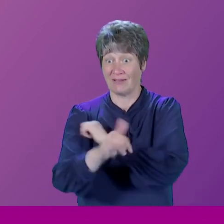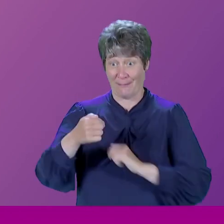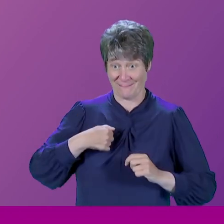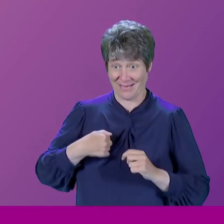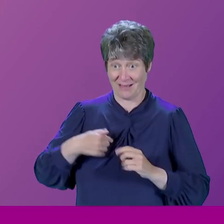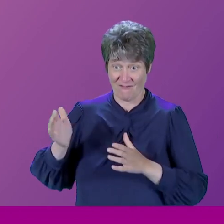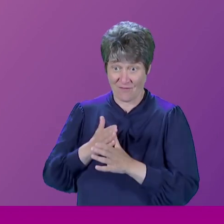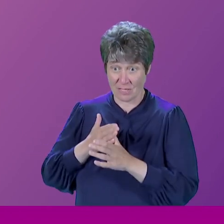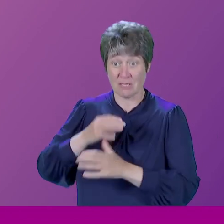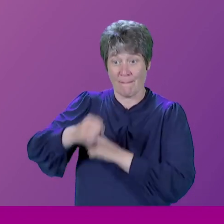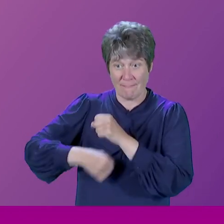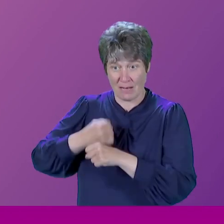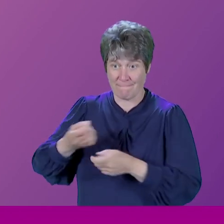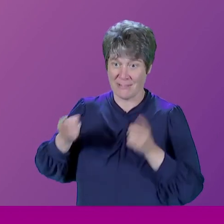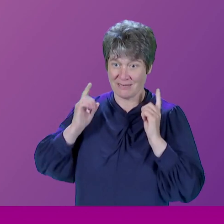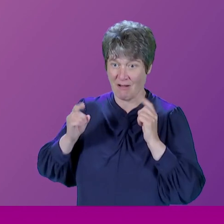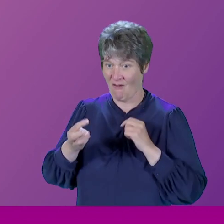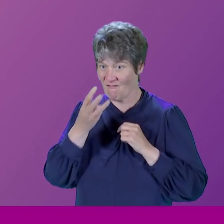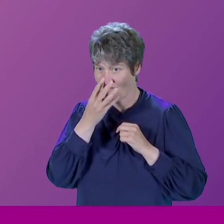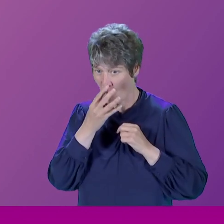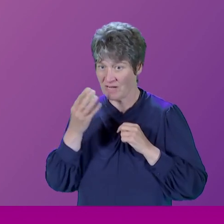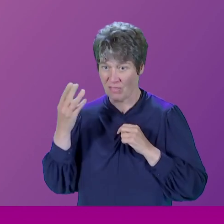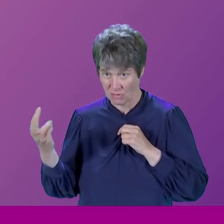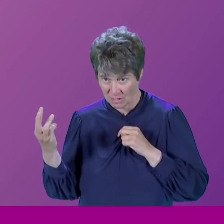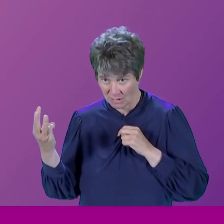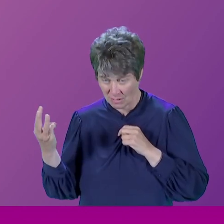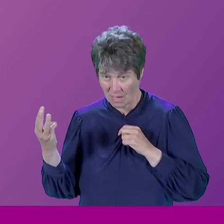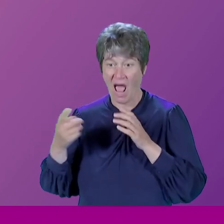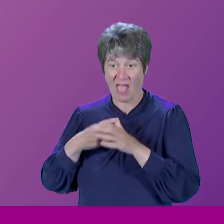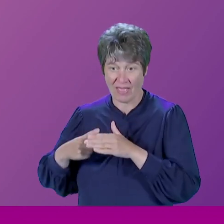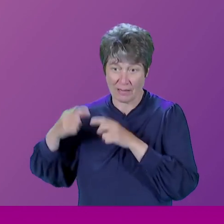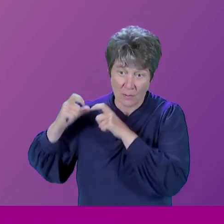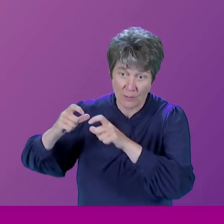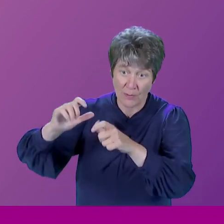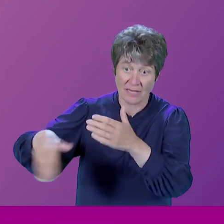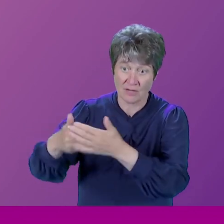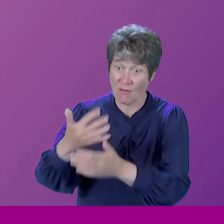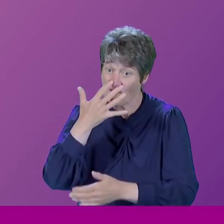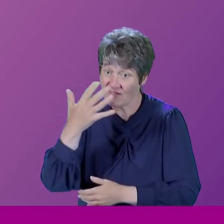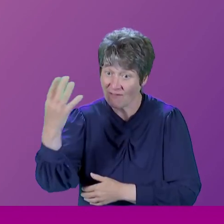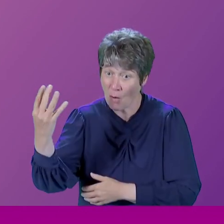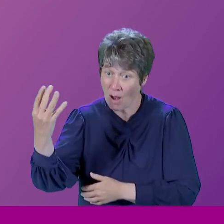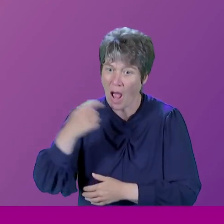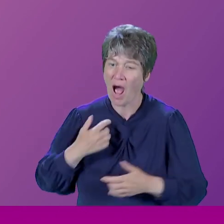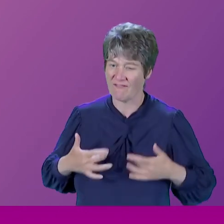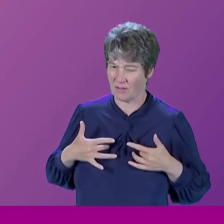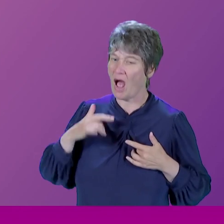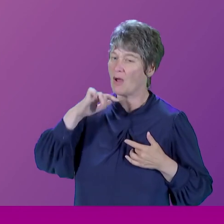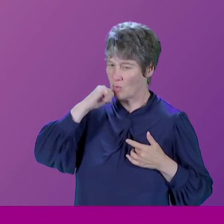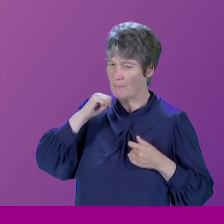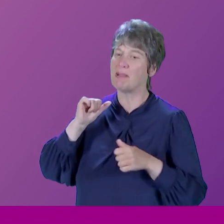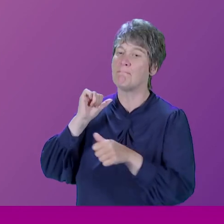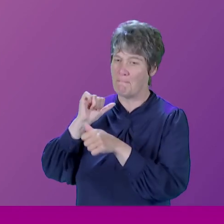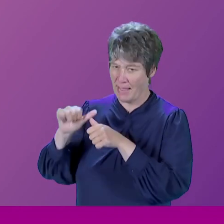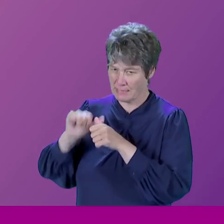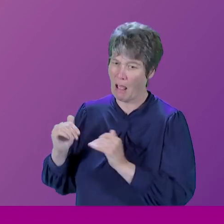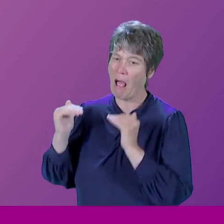first become a minister at 43 and had done it for 11 years until I was 54, I believe I would have been a much better minister than I was.